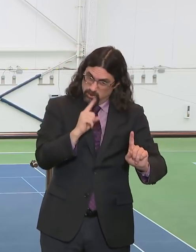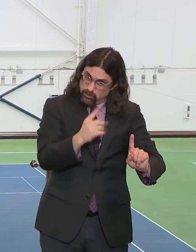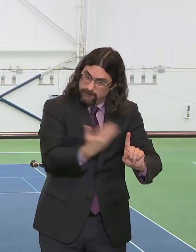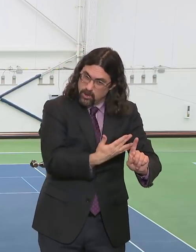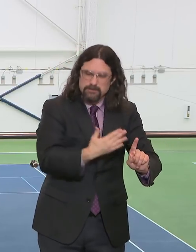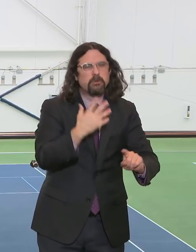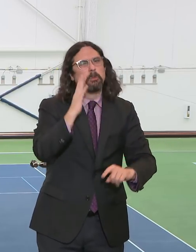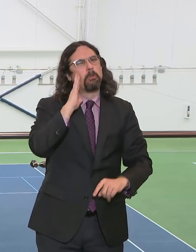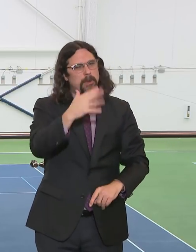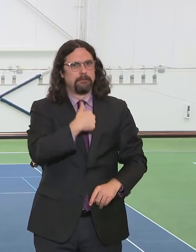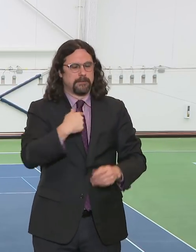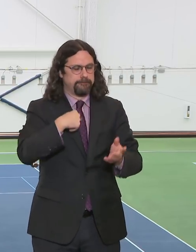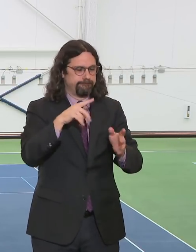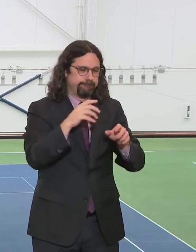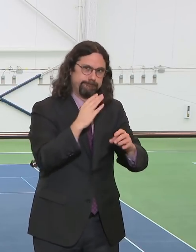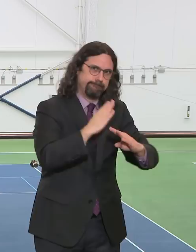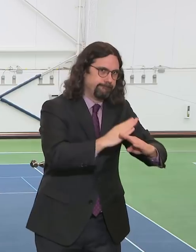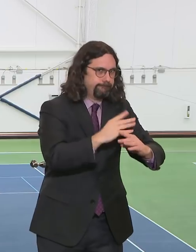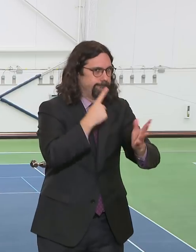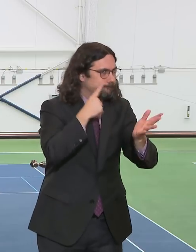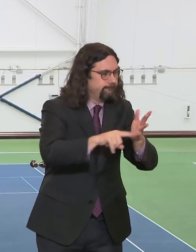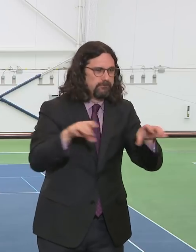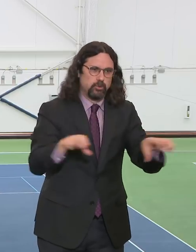will continue to inspect as needed.